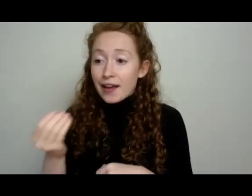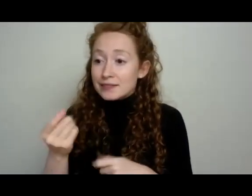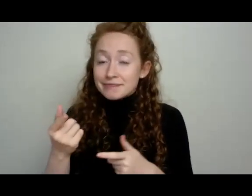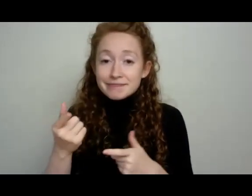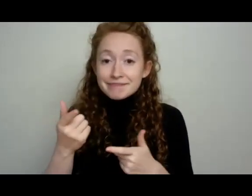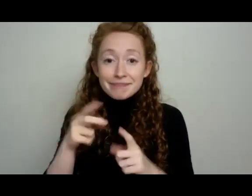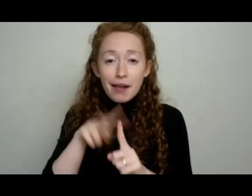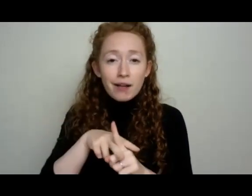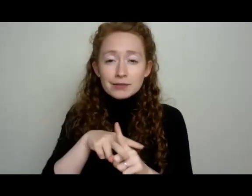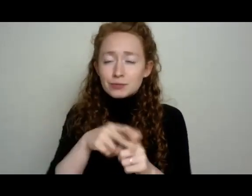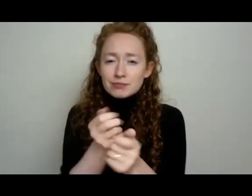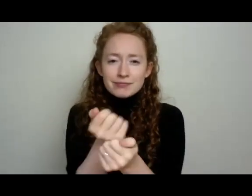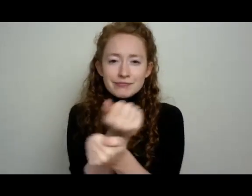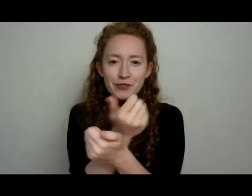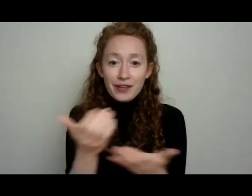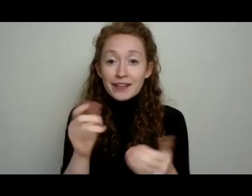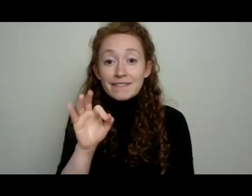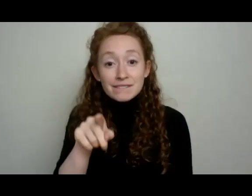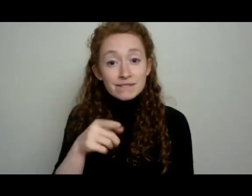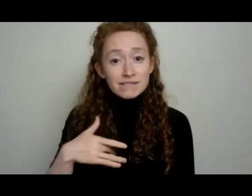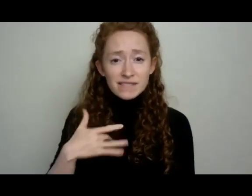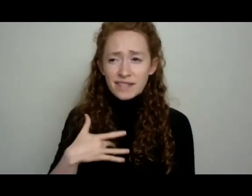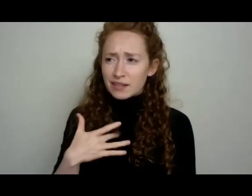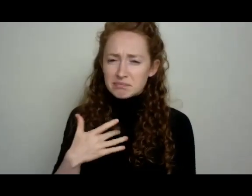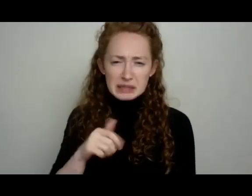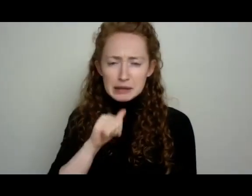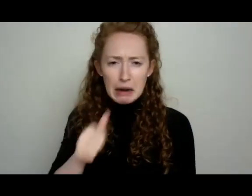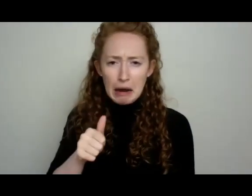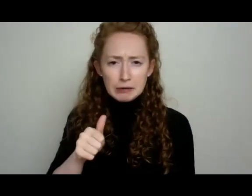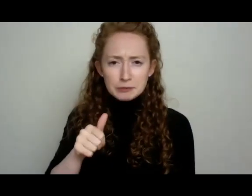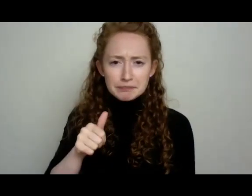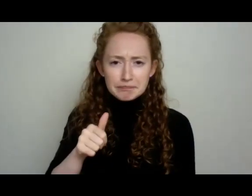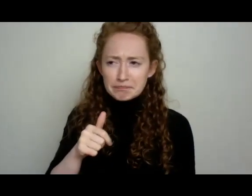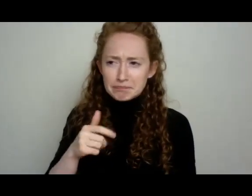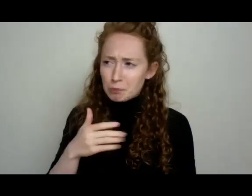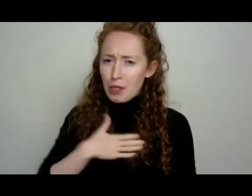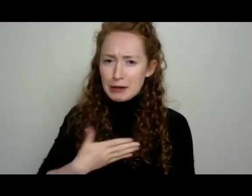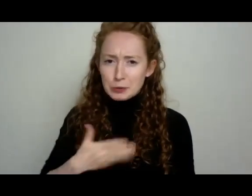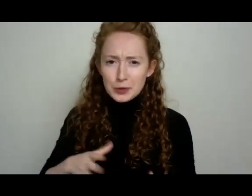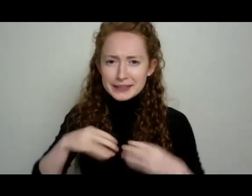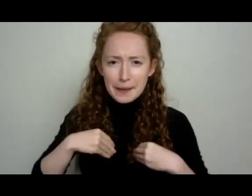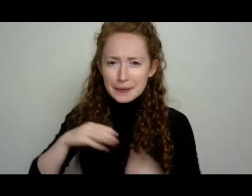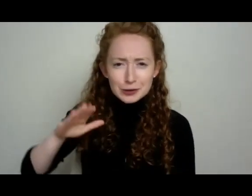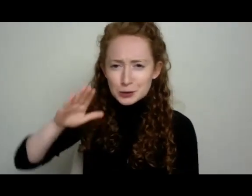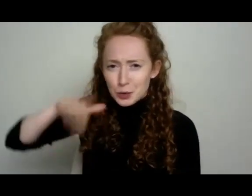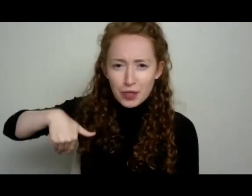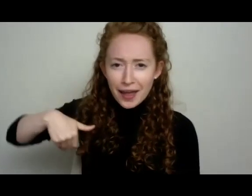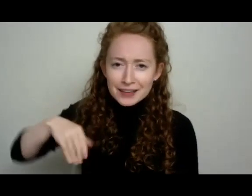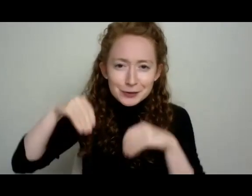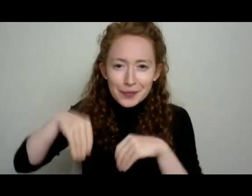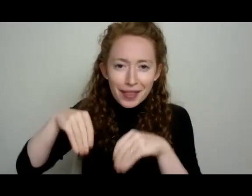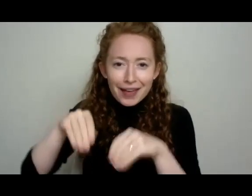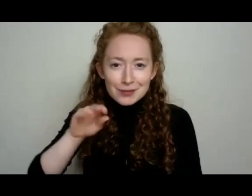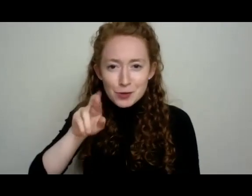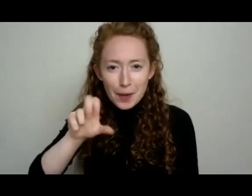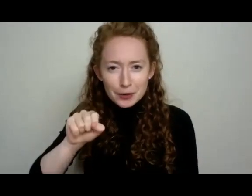to not accept that it's too late to sow cucumbers, it's not. Go plant them now,